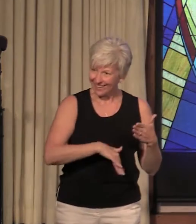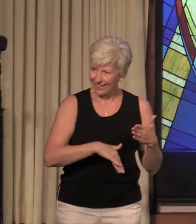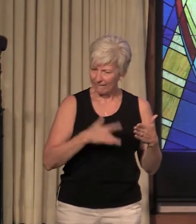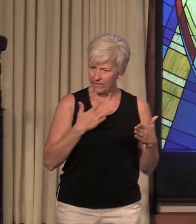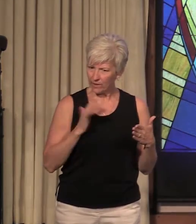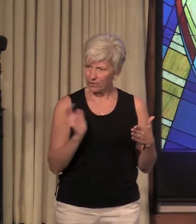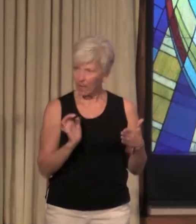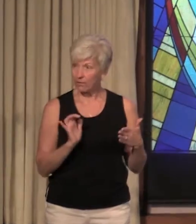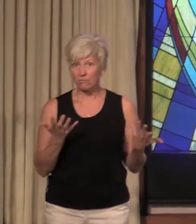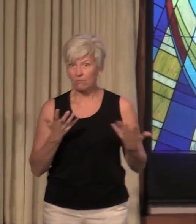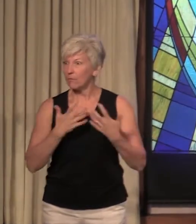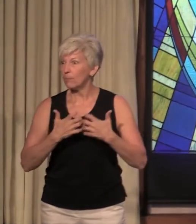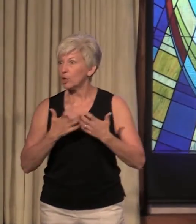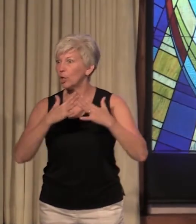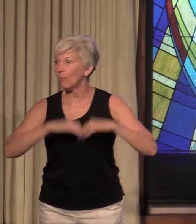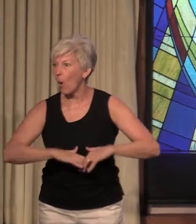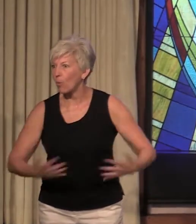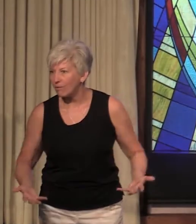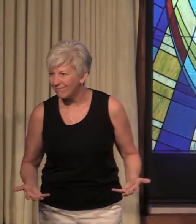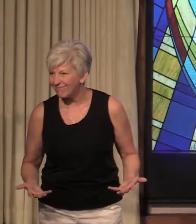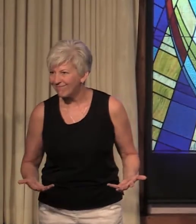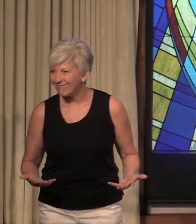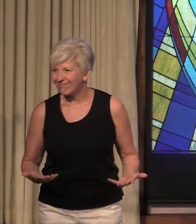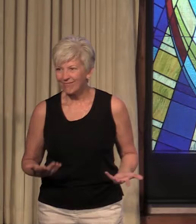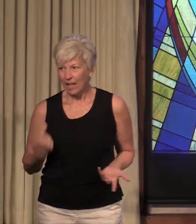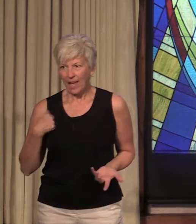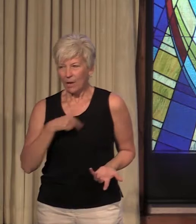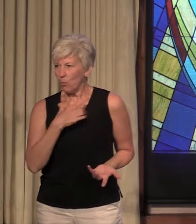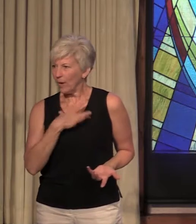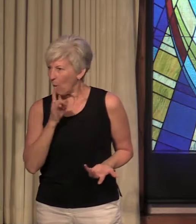broke. And we don't like to be broken.